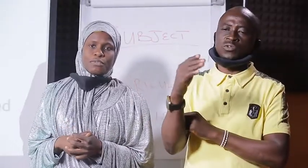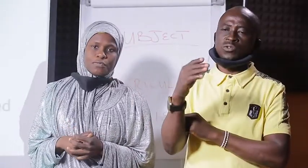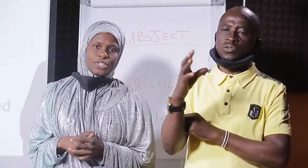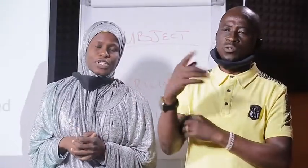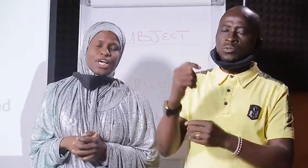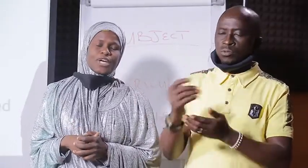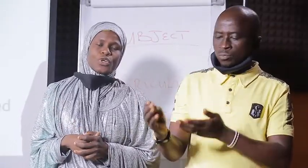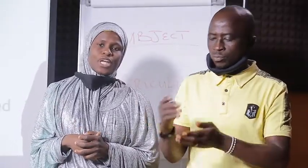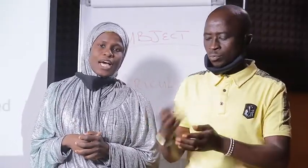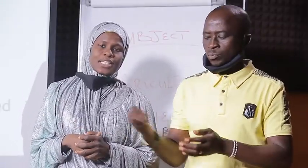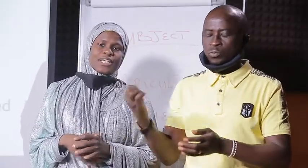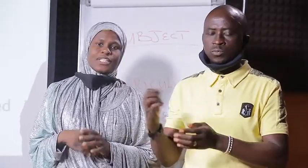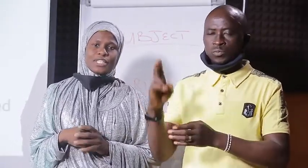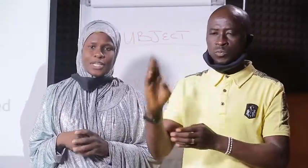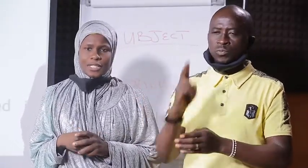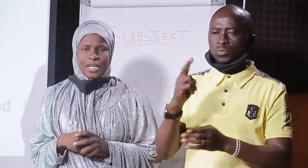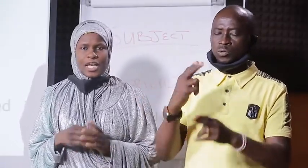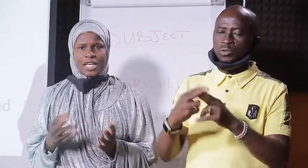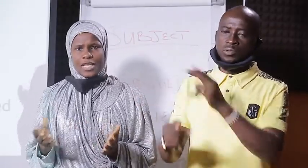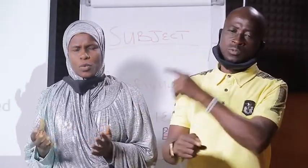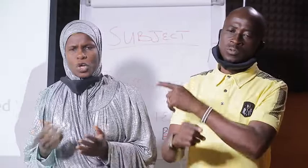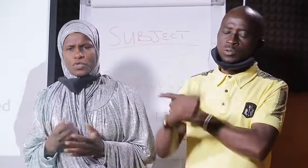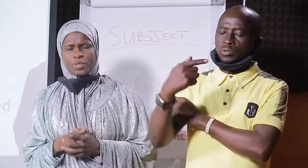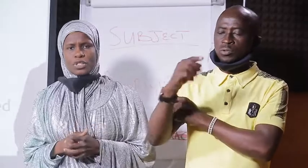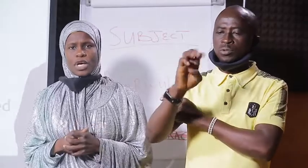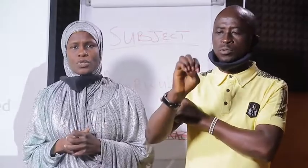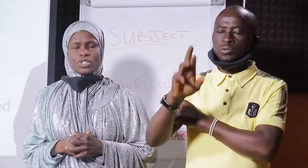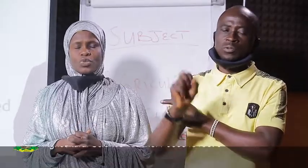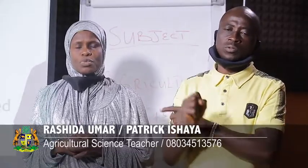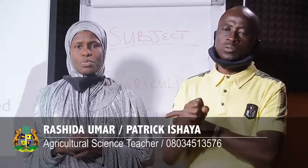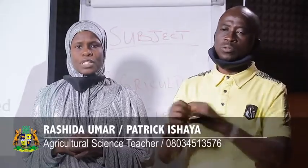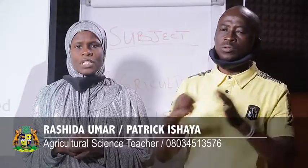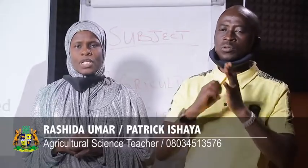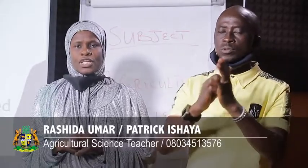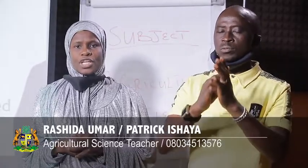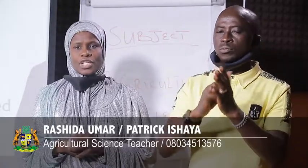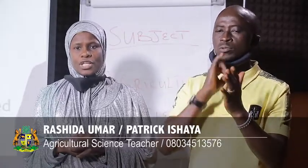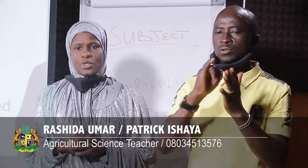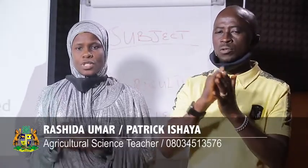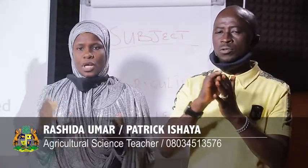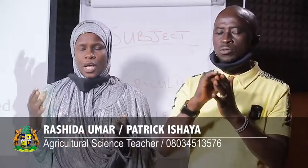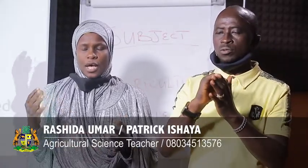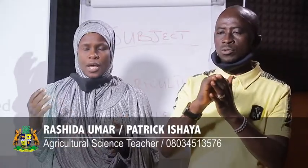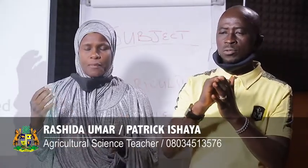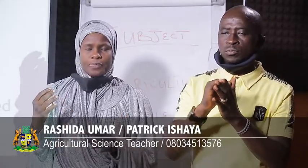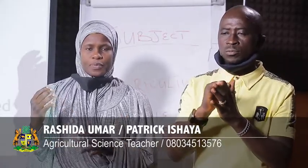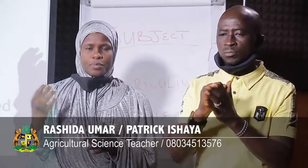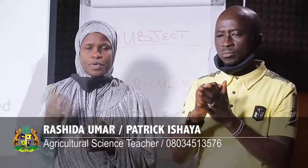use in harvesting fish, they are known as the gears. Example of such equipment, they include